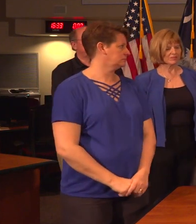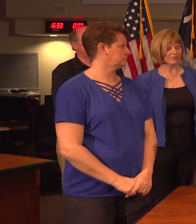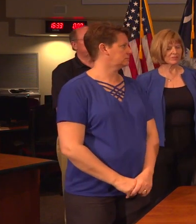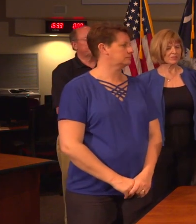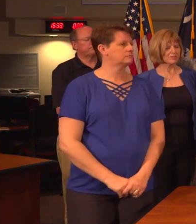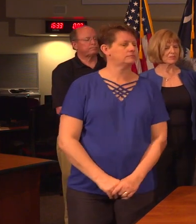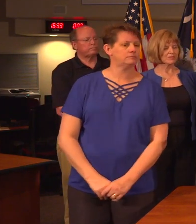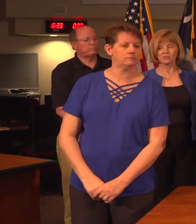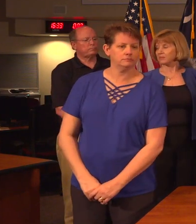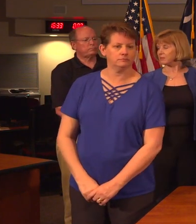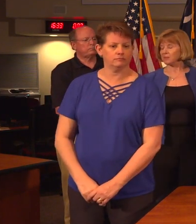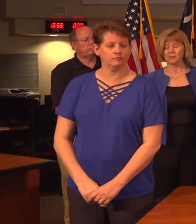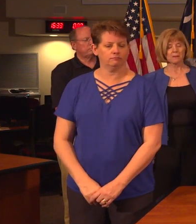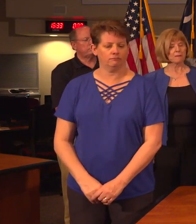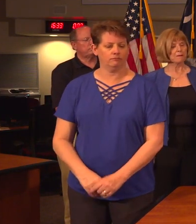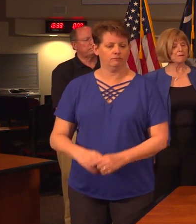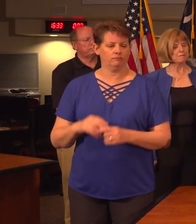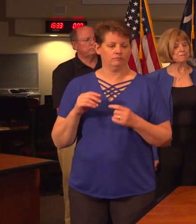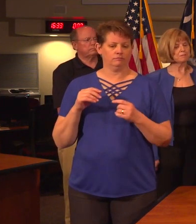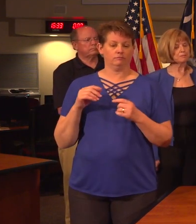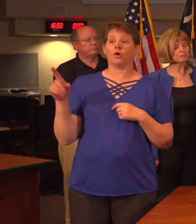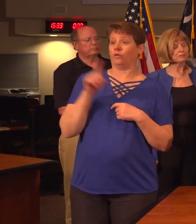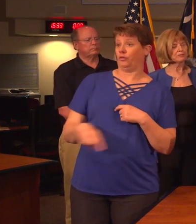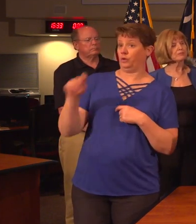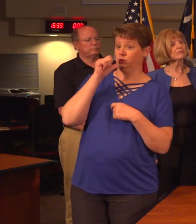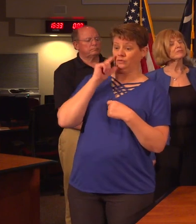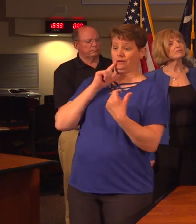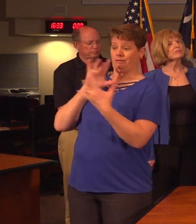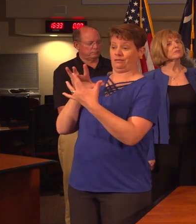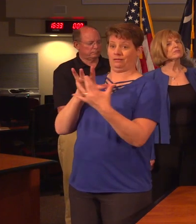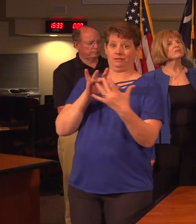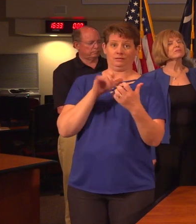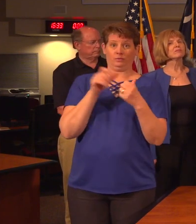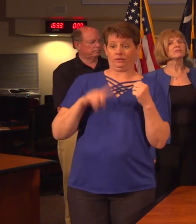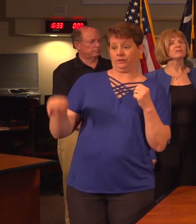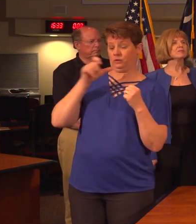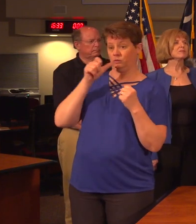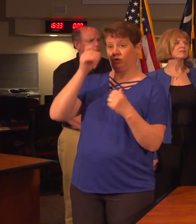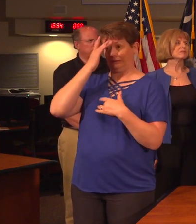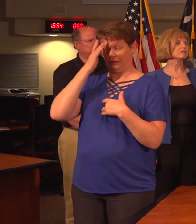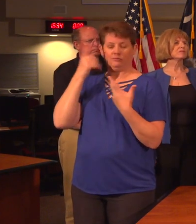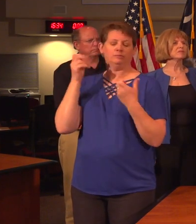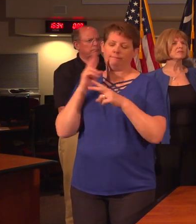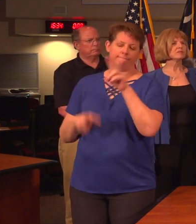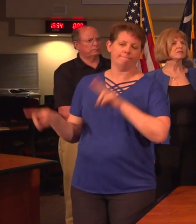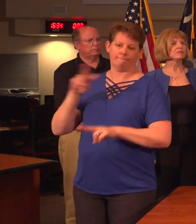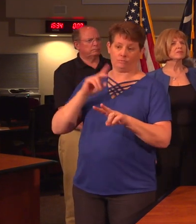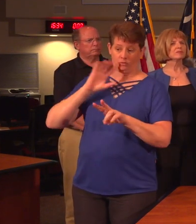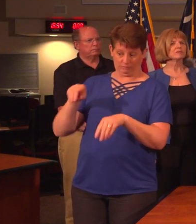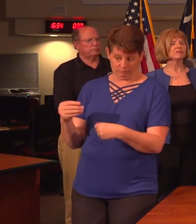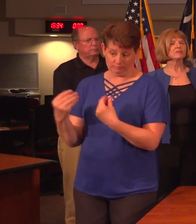We have been monitoring the close contacts of individuals who are ill that we're aware of. We provide them